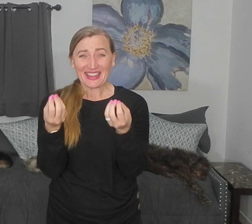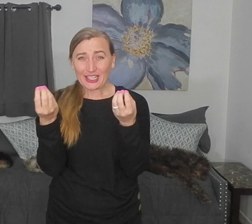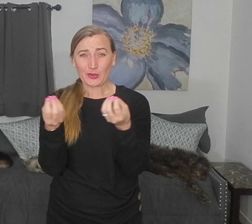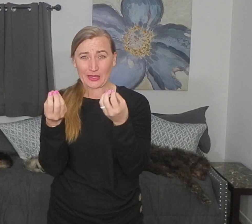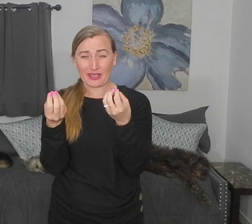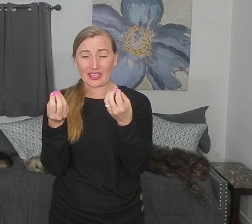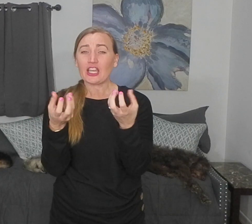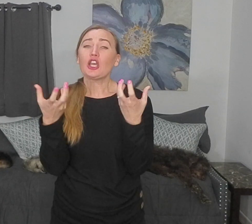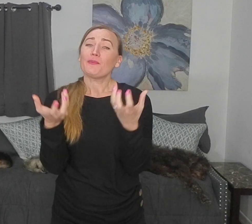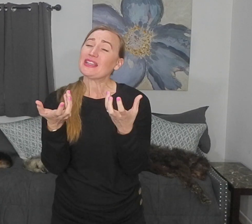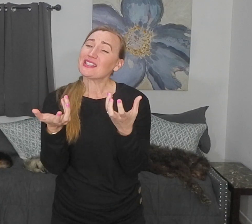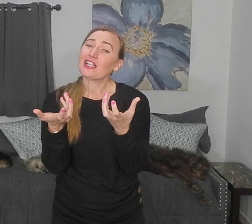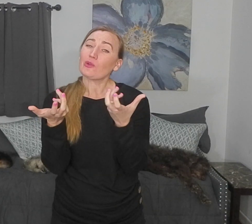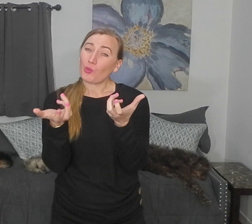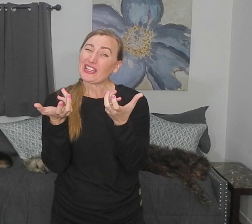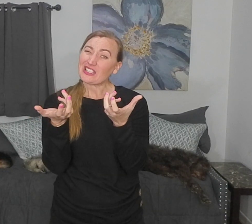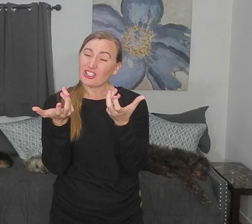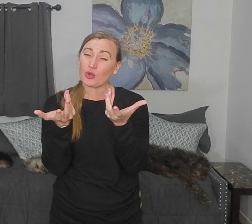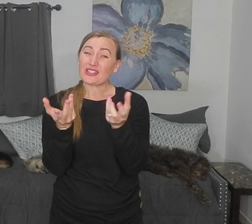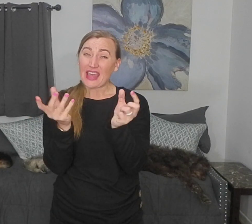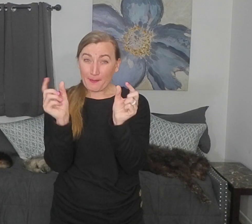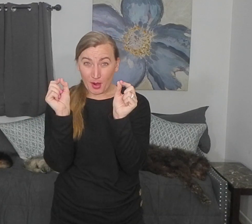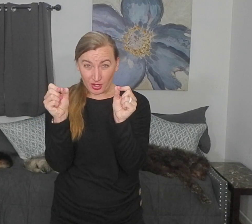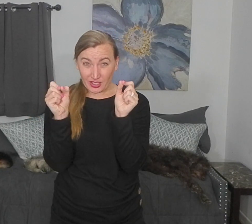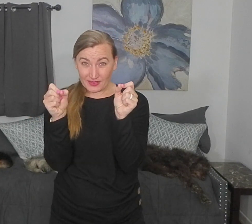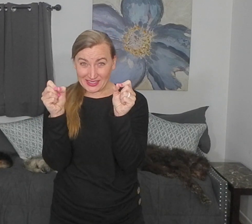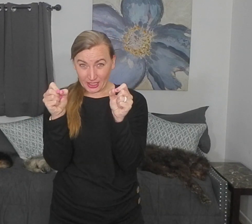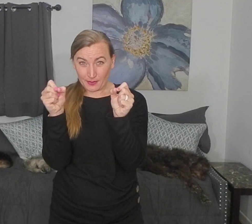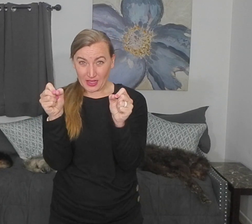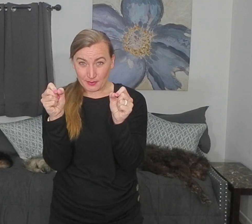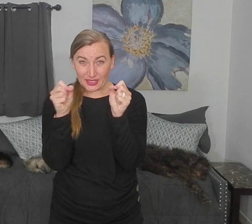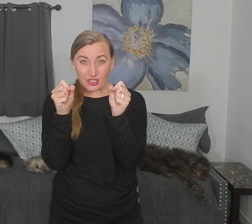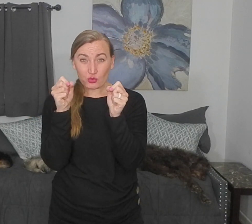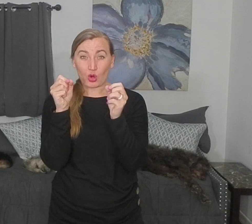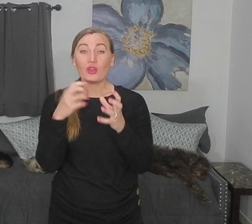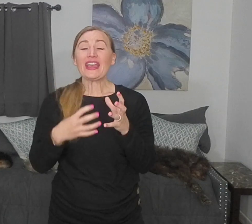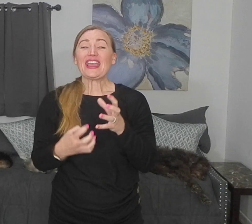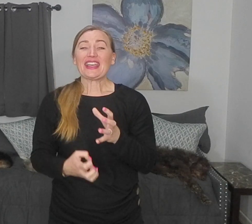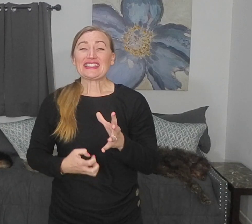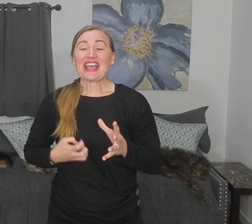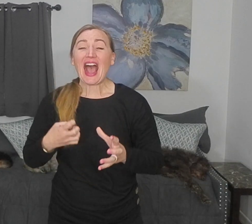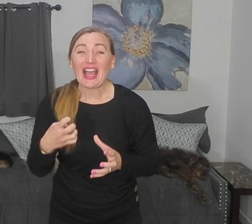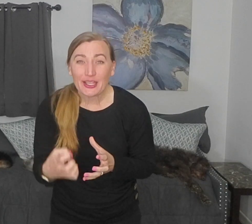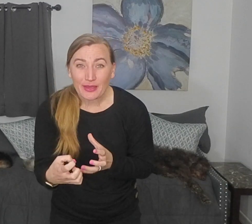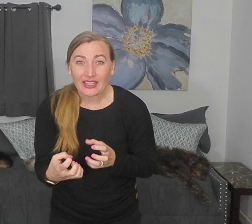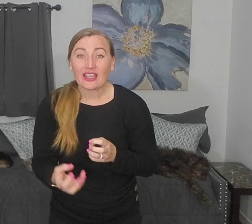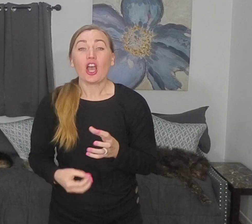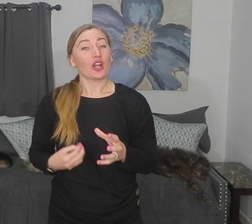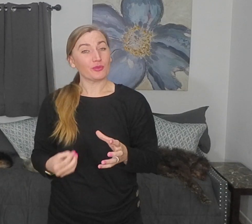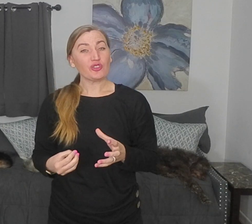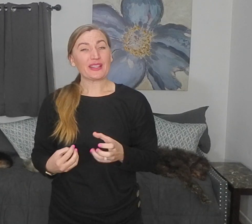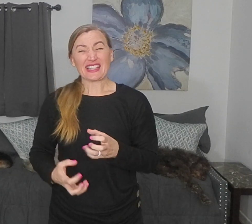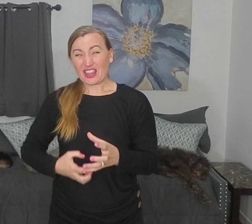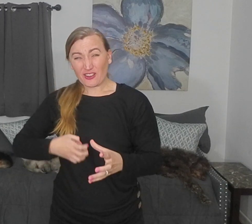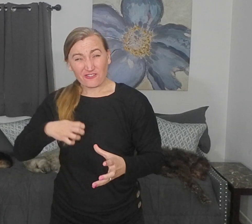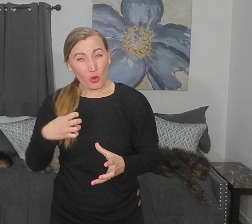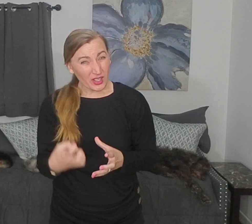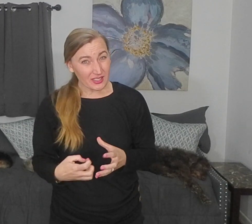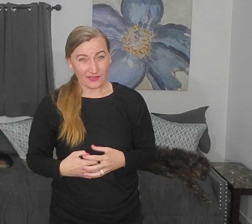in there with me. Basically, what we need to know is that part of the cerebellum plays a role in timing our movements and the force of